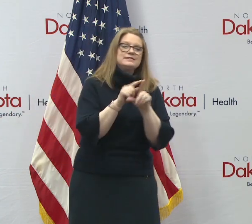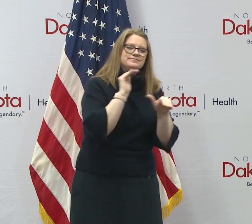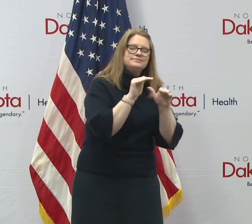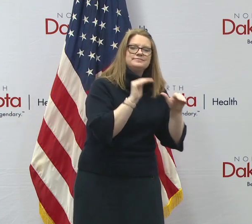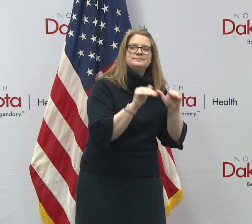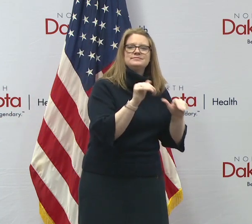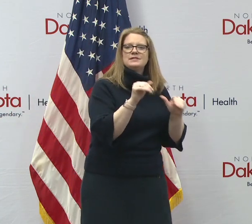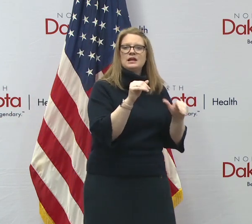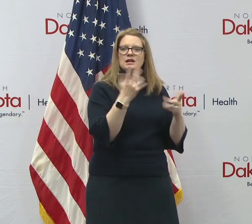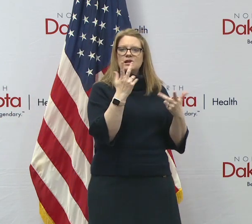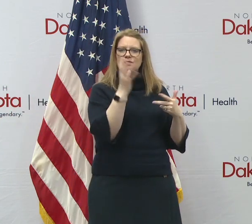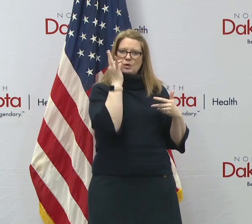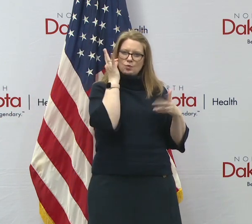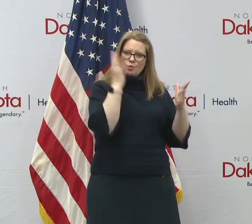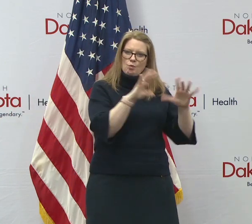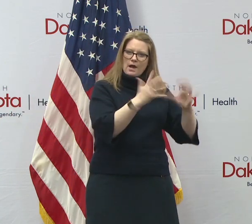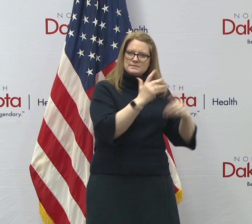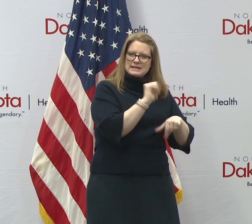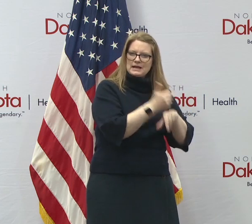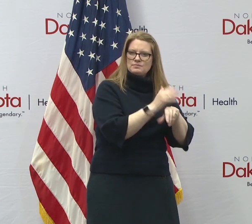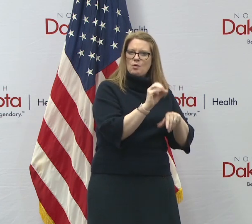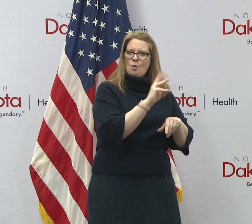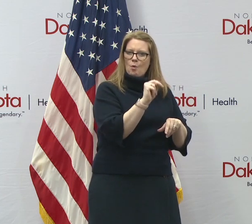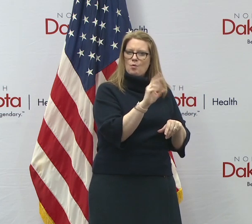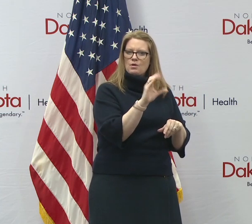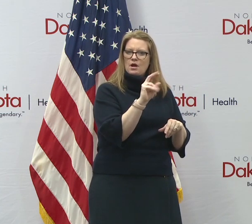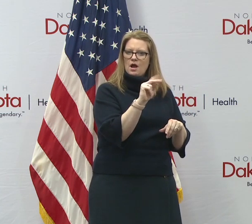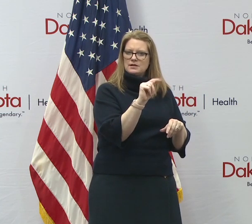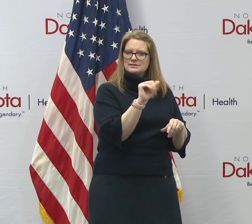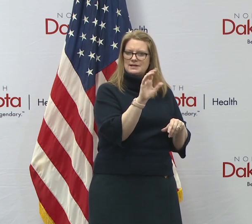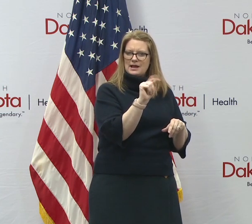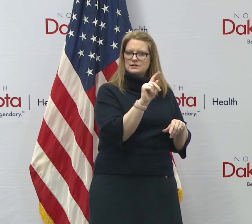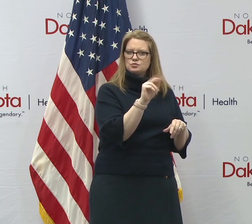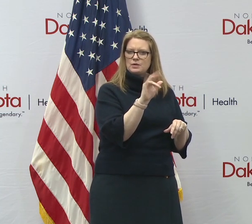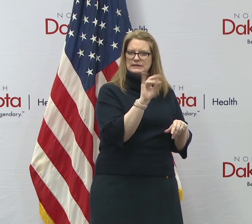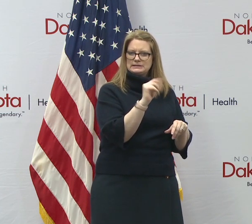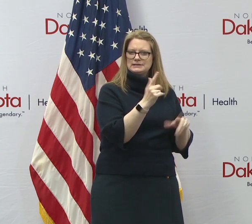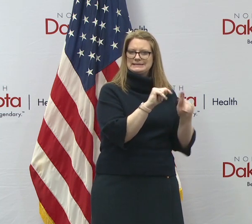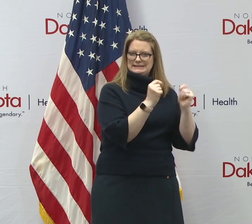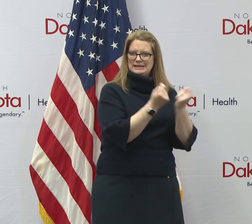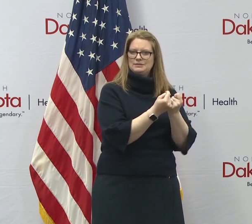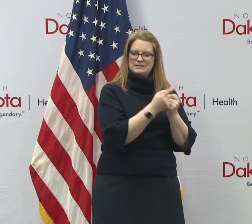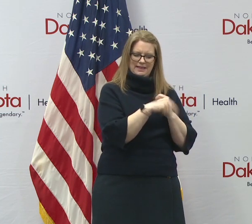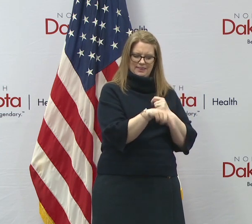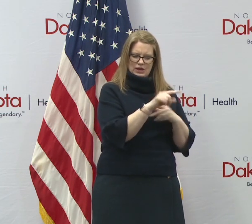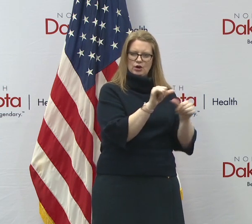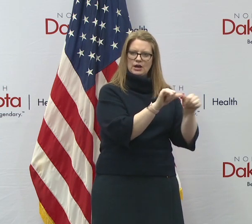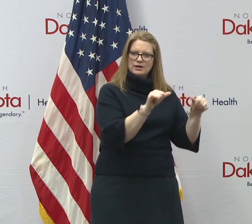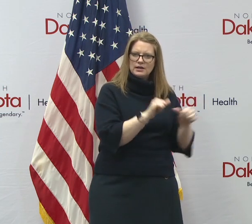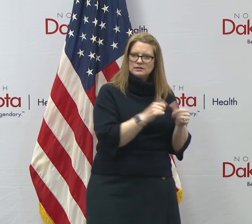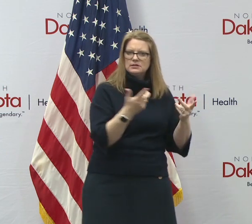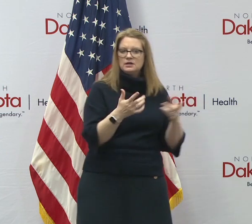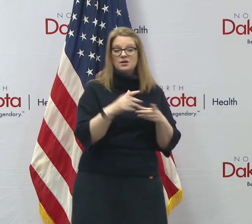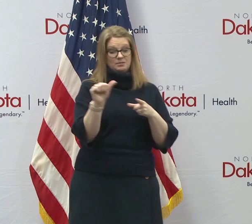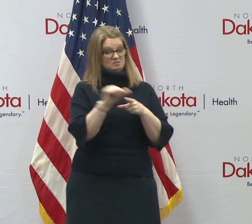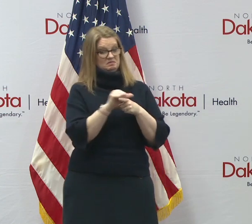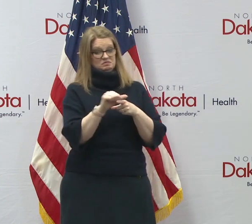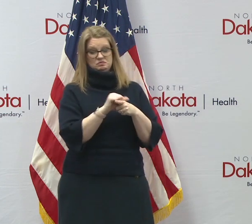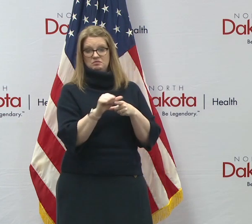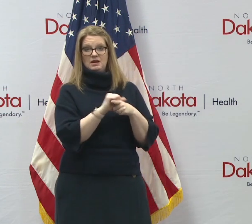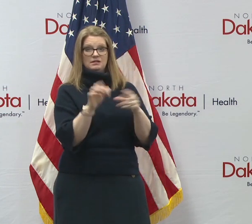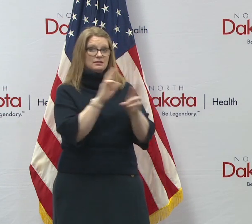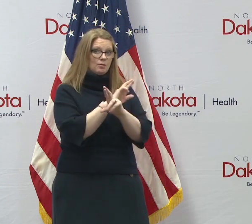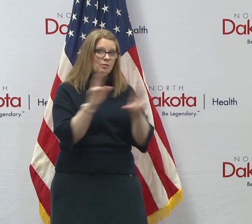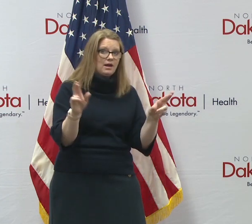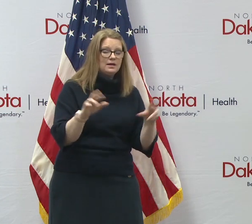standing up their own contact tracing teams in tribal areas. Uh, and, and again, we've got training that's in place and, uh,